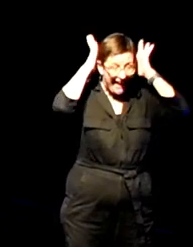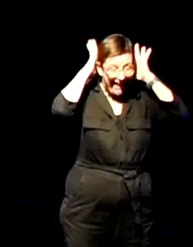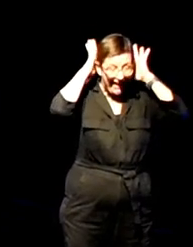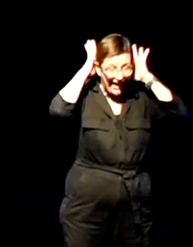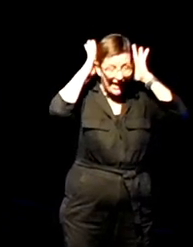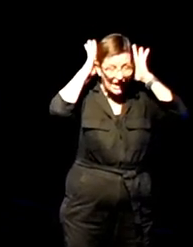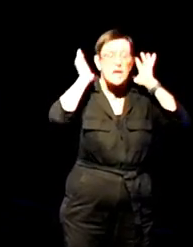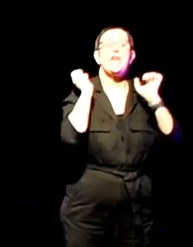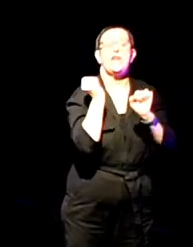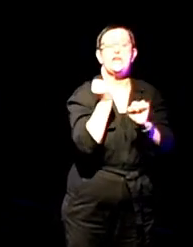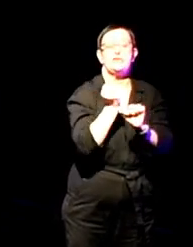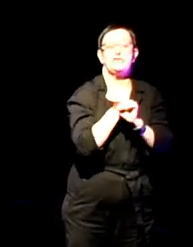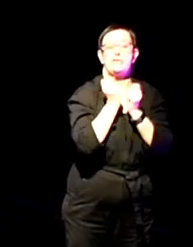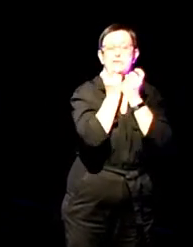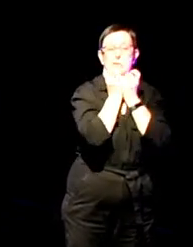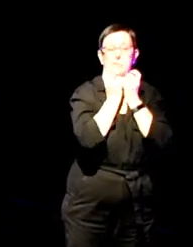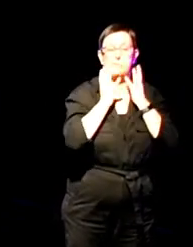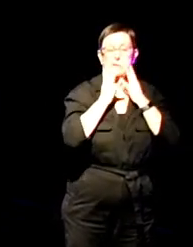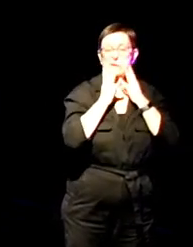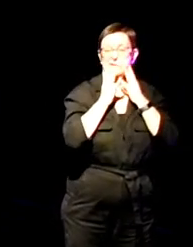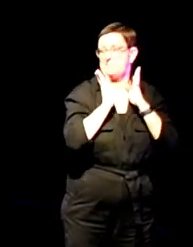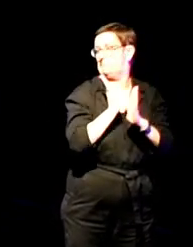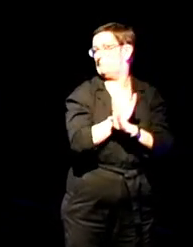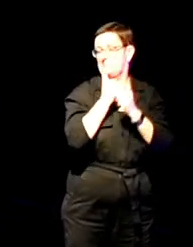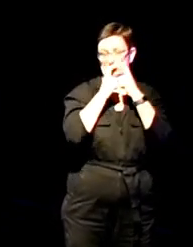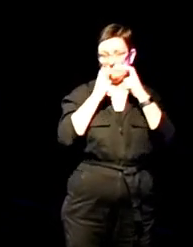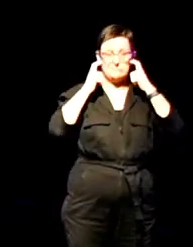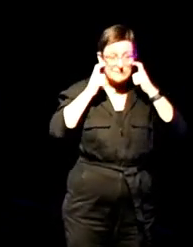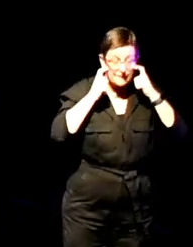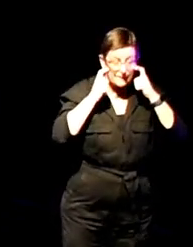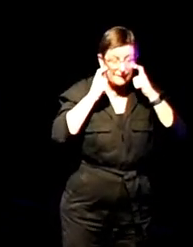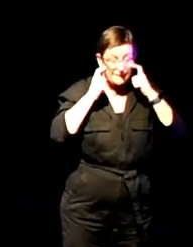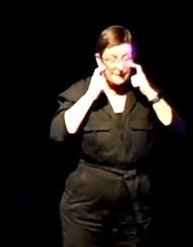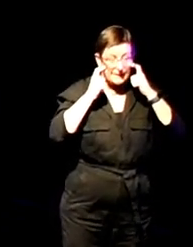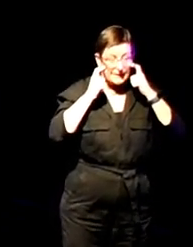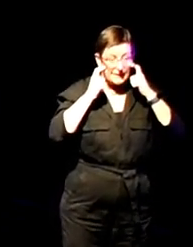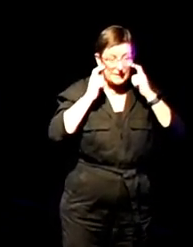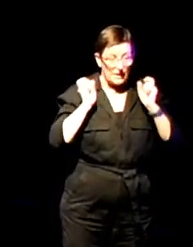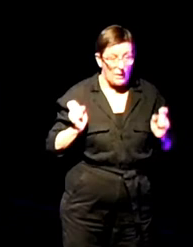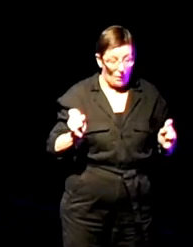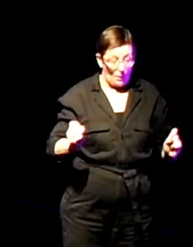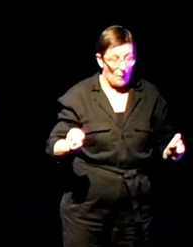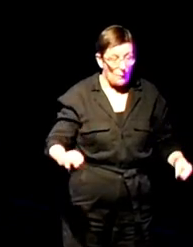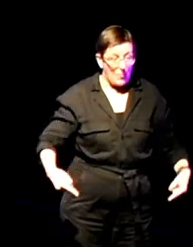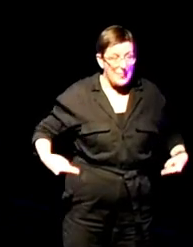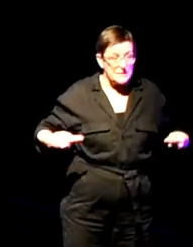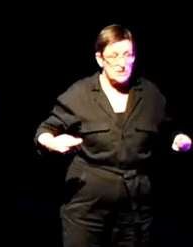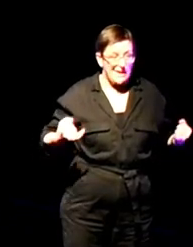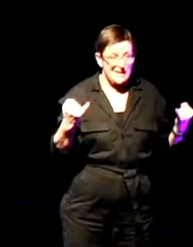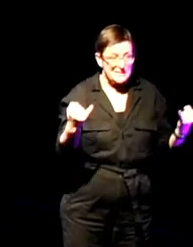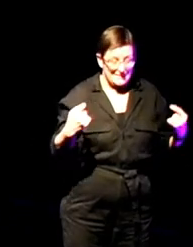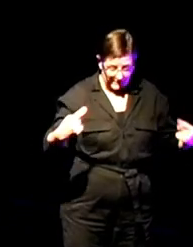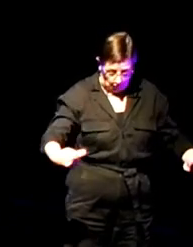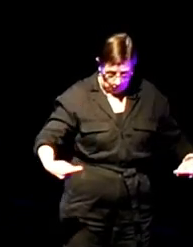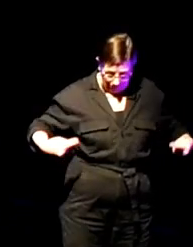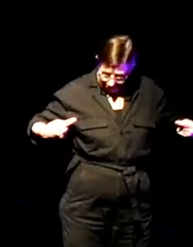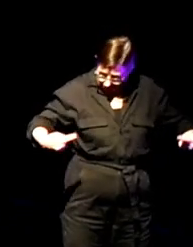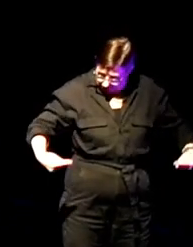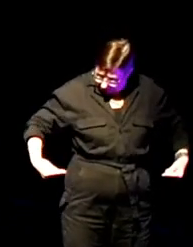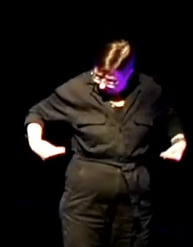ginger beard. Wheelchair. An enormous six-wheeled monster which